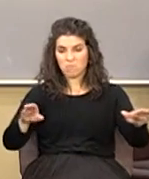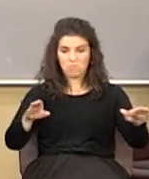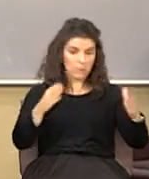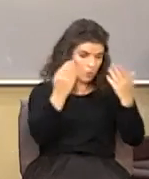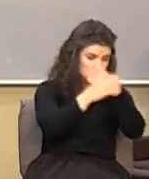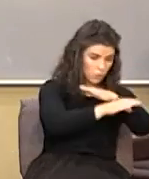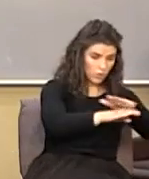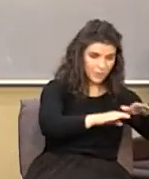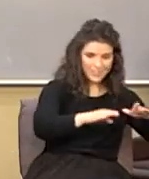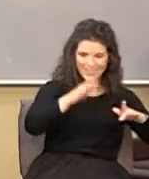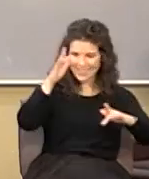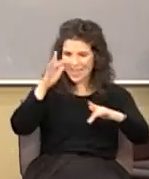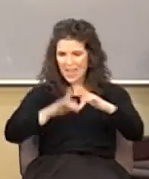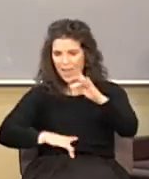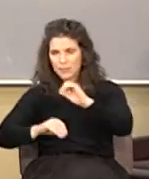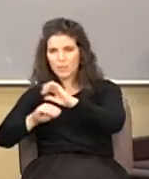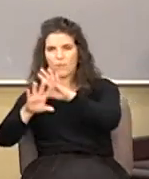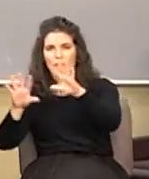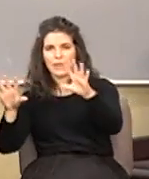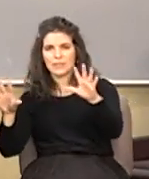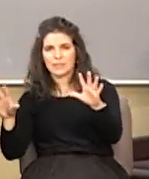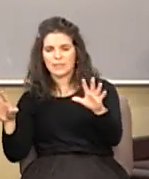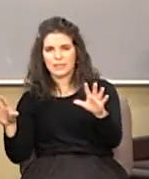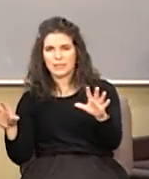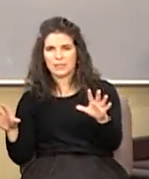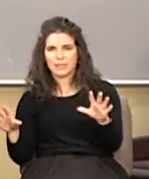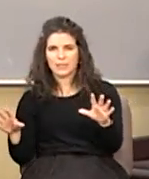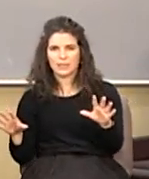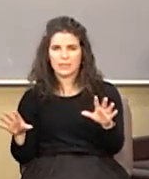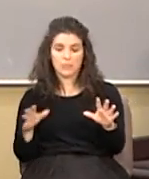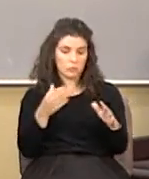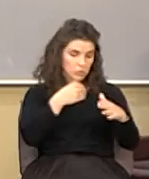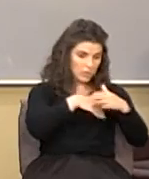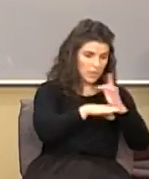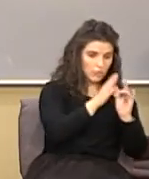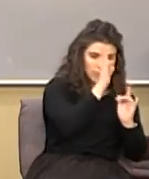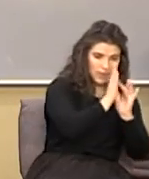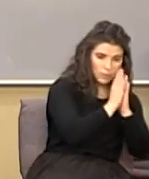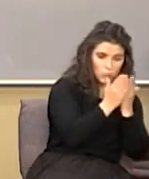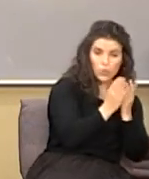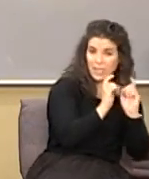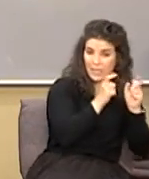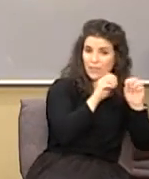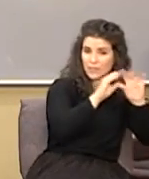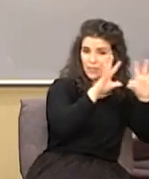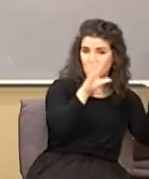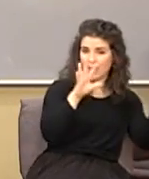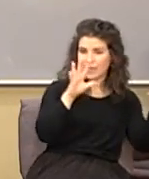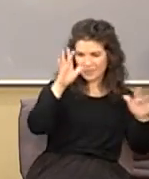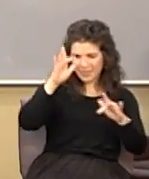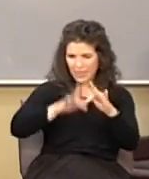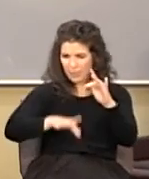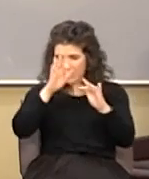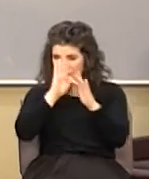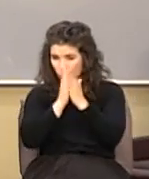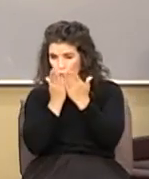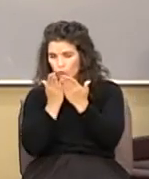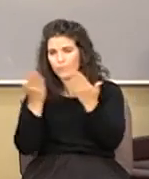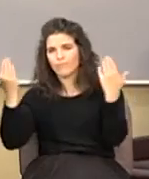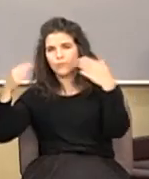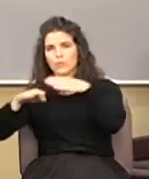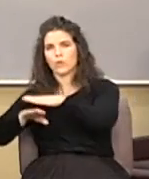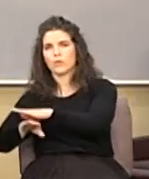of the interest of thy word gives light. The absence of God's Word gives darkness. And when you don't have truth to